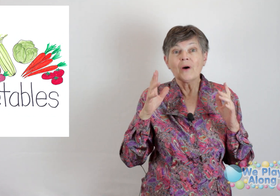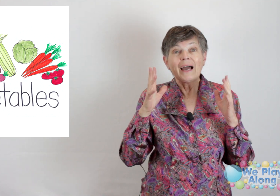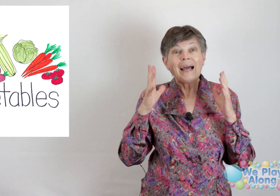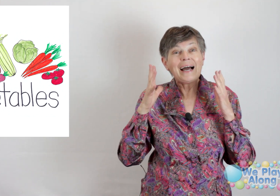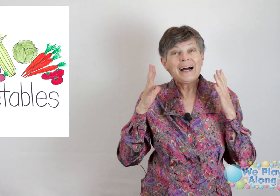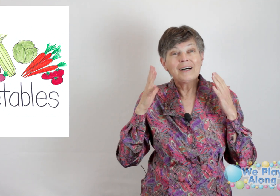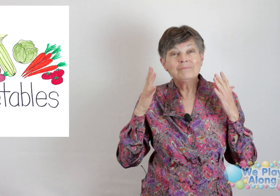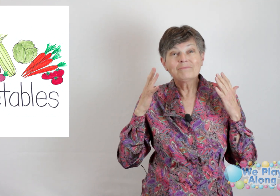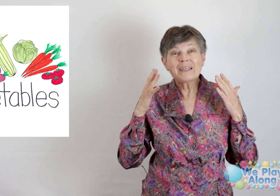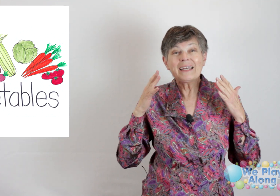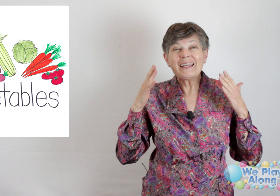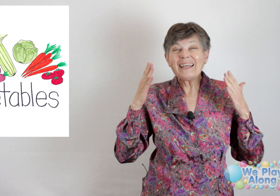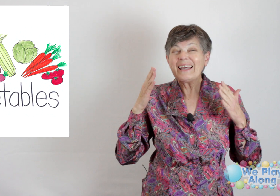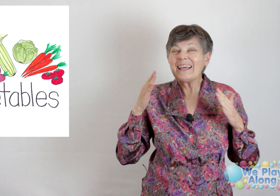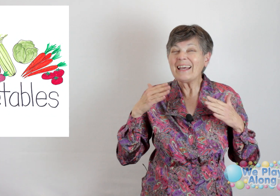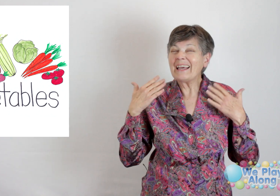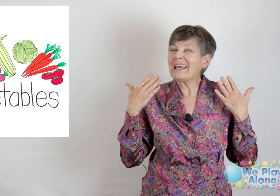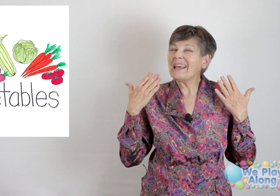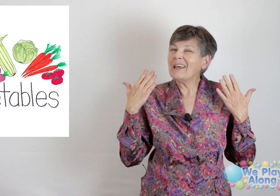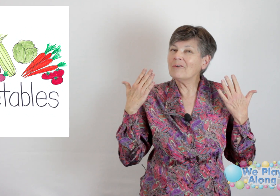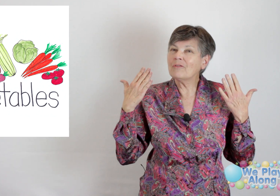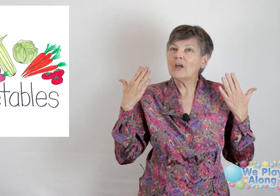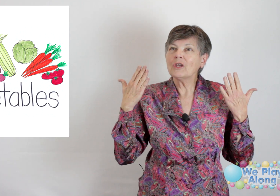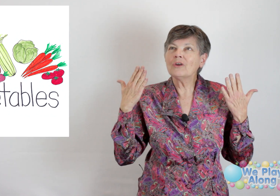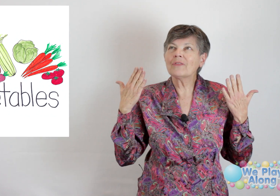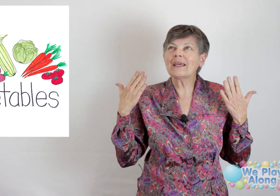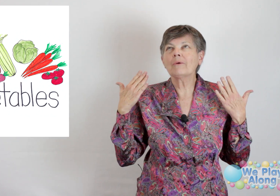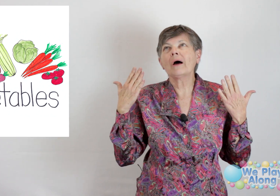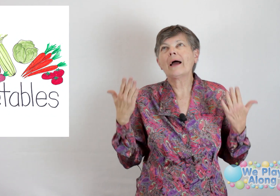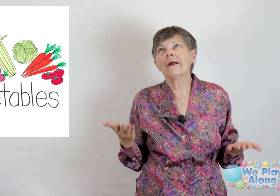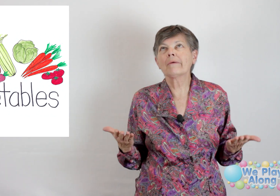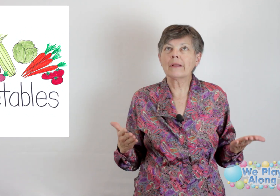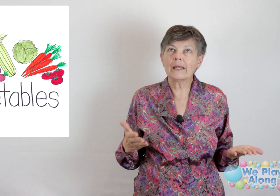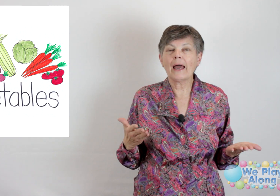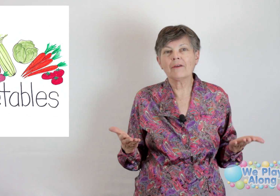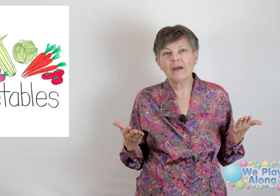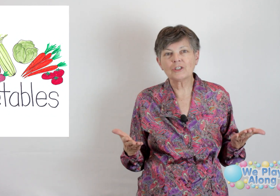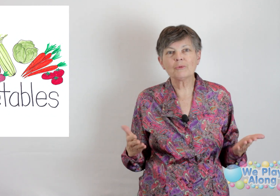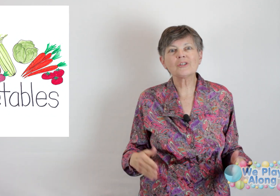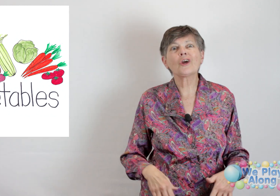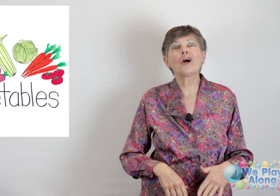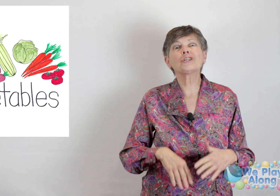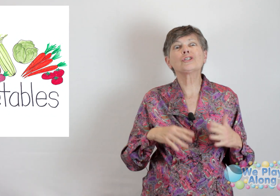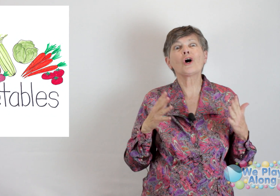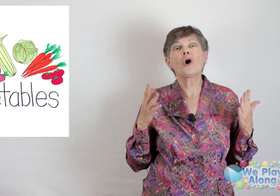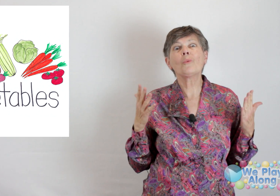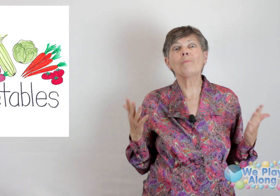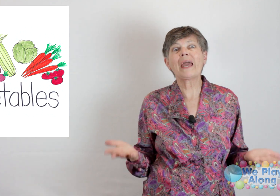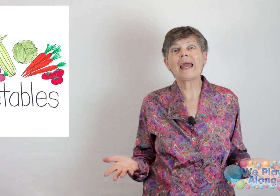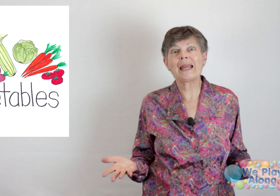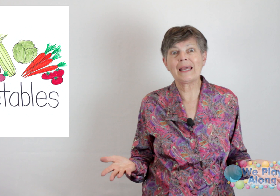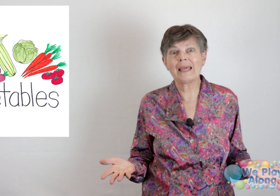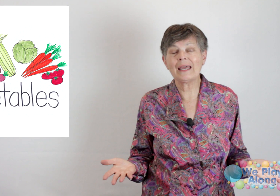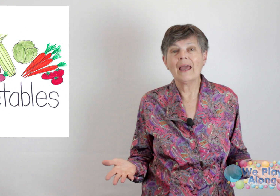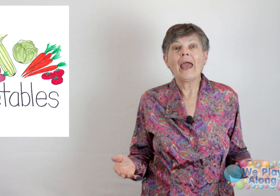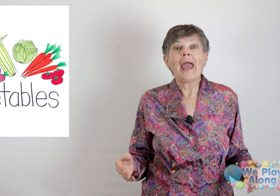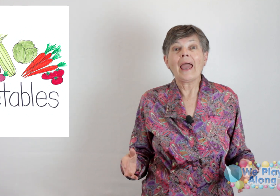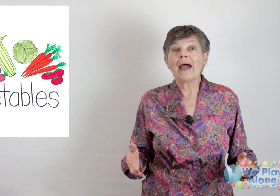if you're thinking well I don't really like vegetables, there are so many. And